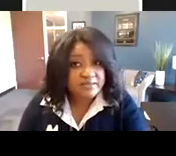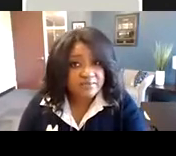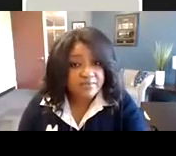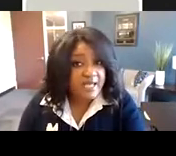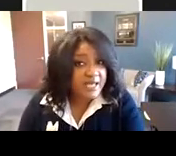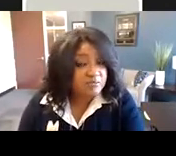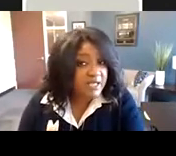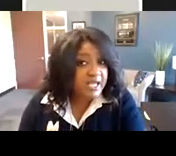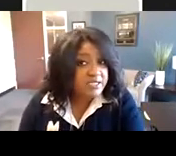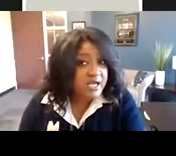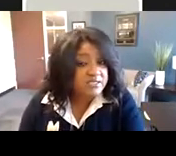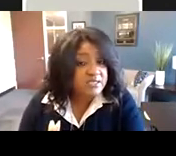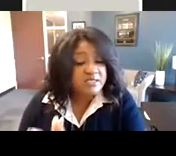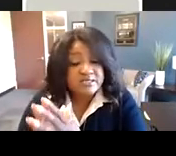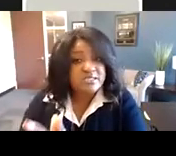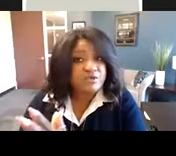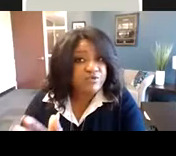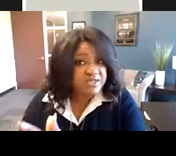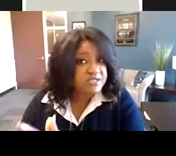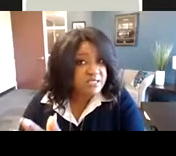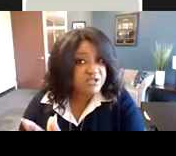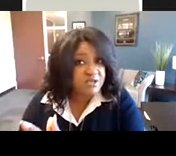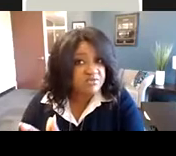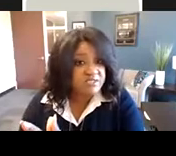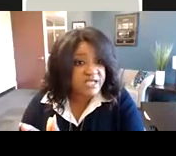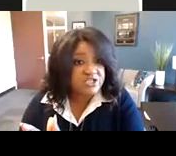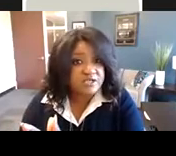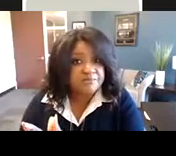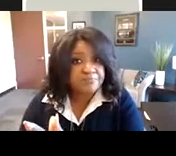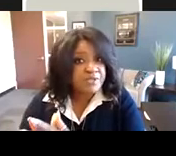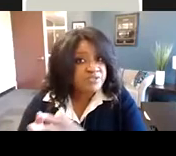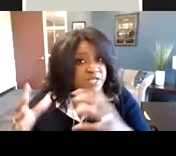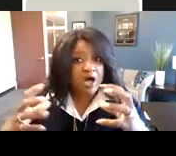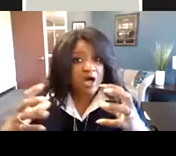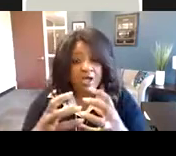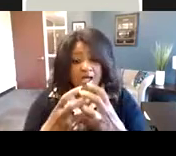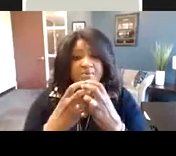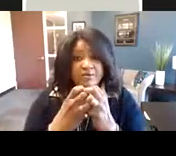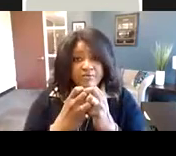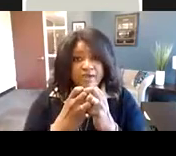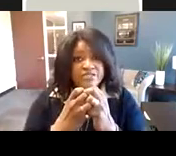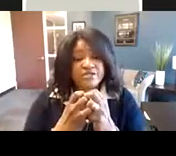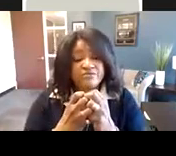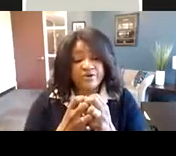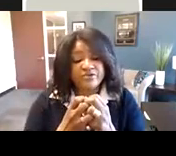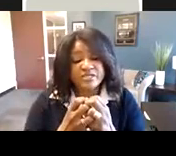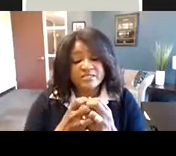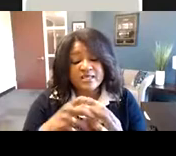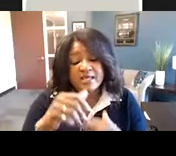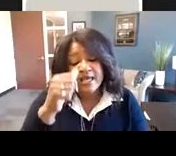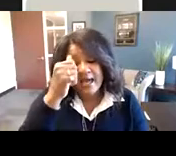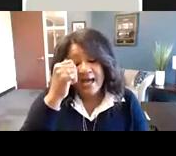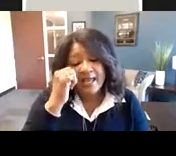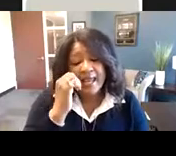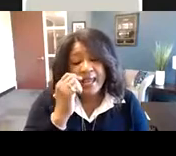racism that has plagued us since before the inception of this nation. So that's all coming, right, to convergence.